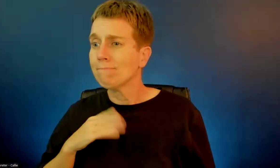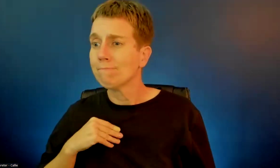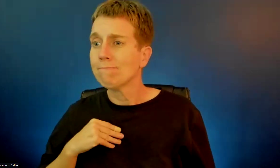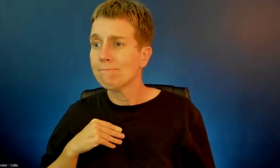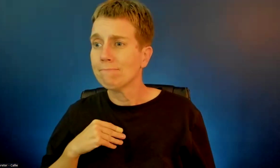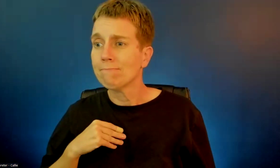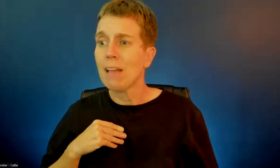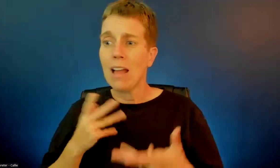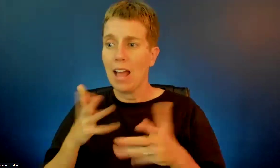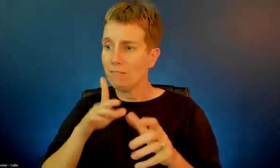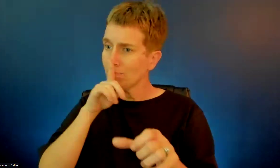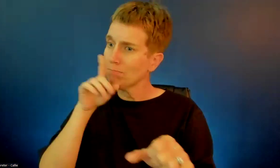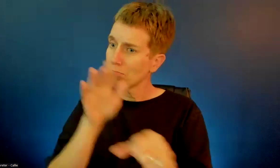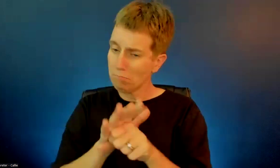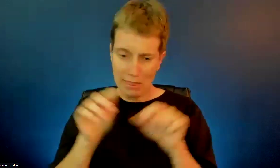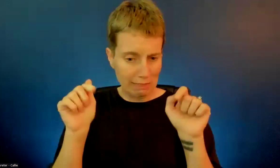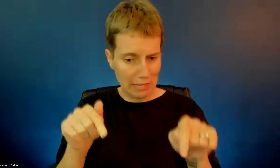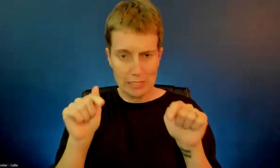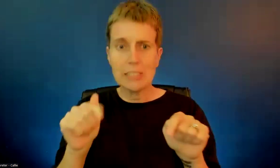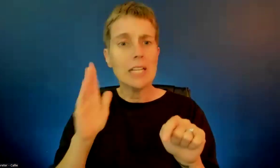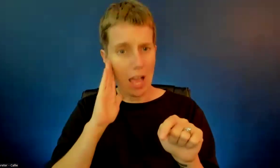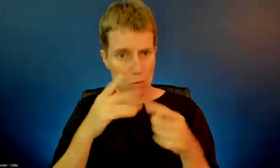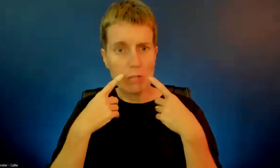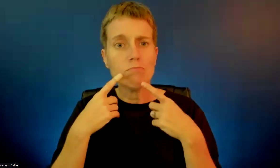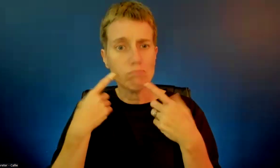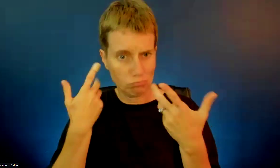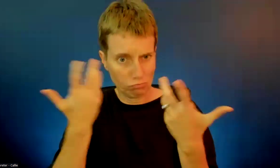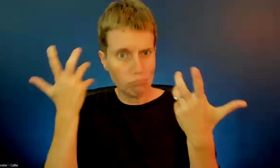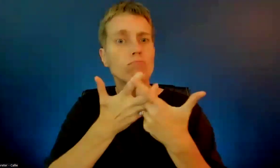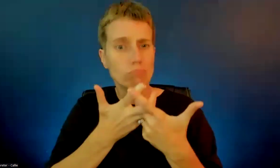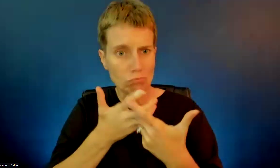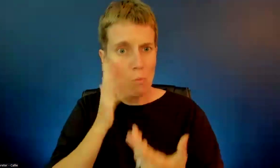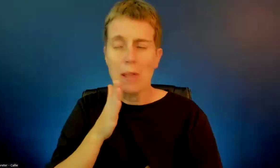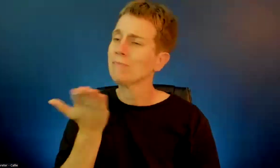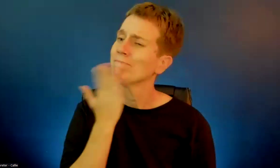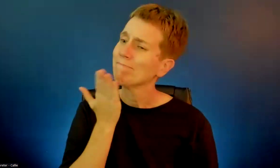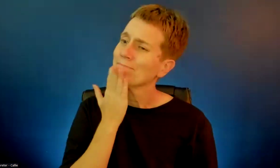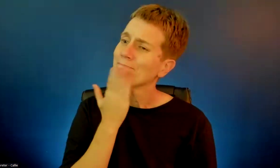made a commitment to the commission, and I will make it work. Thank you. That's very thoughtful.